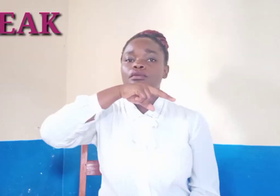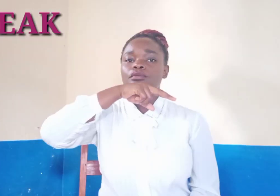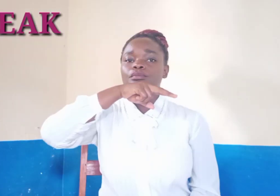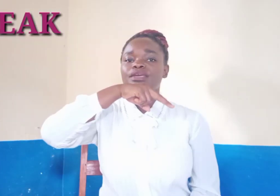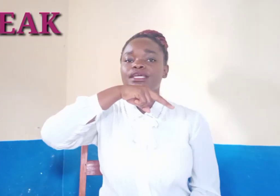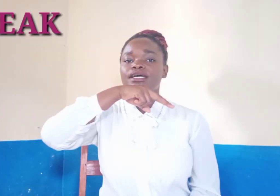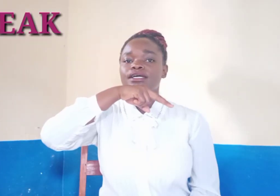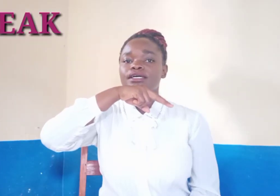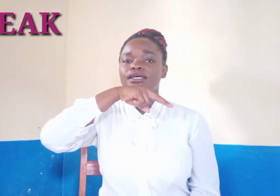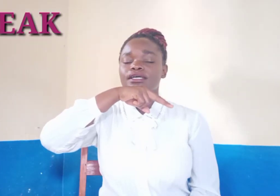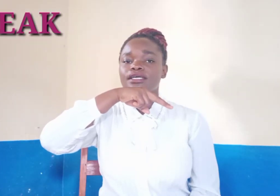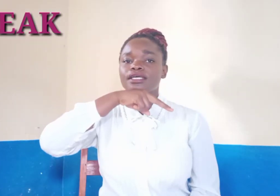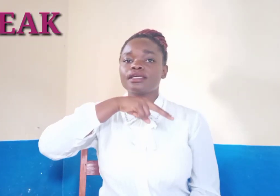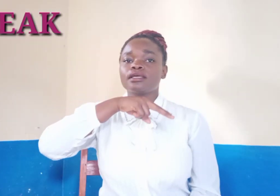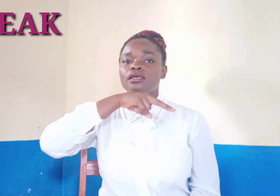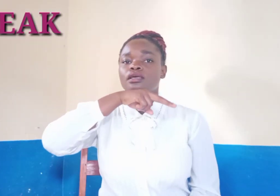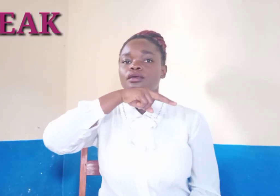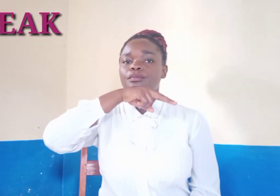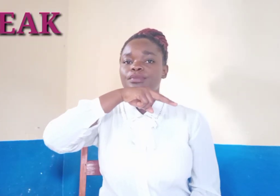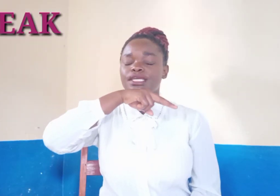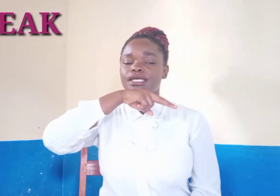beak beak